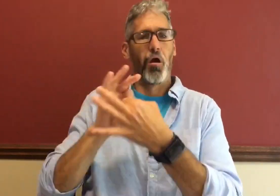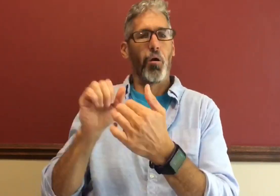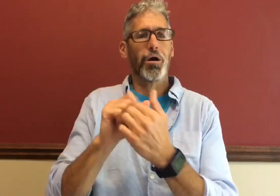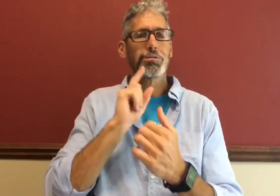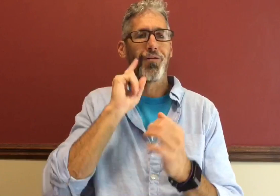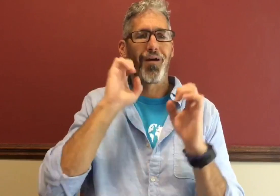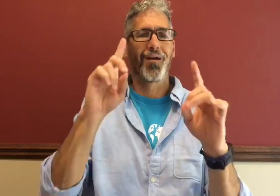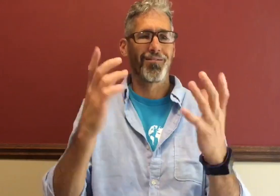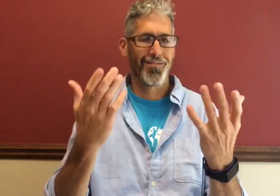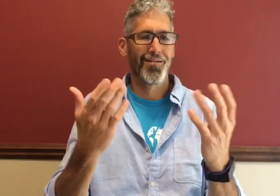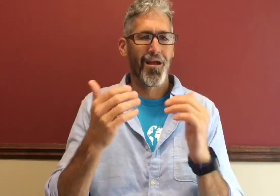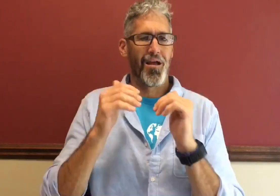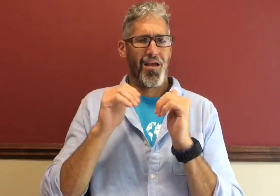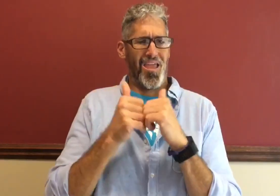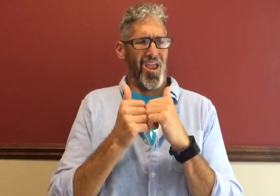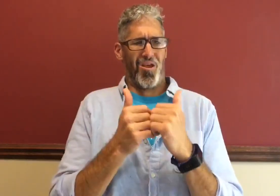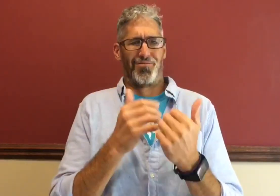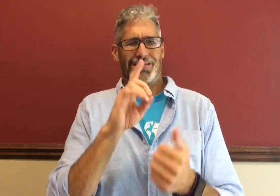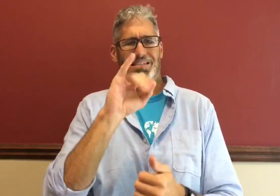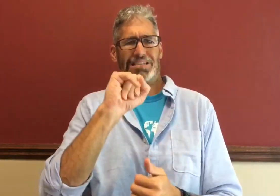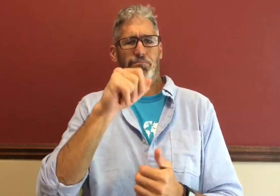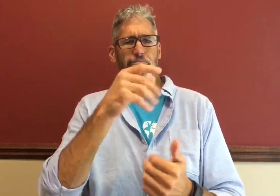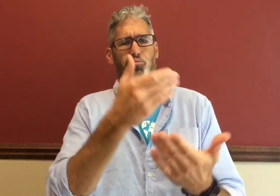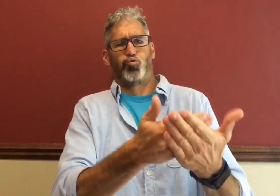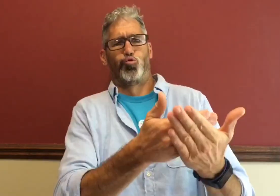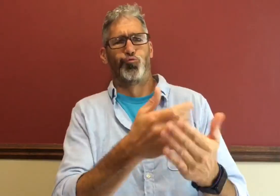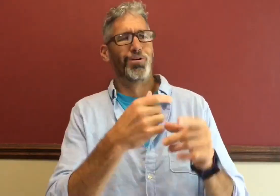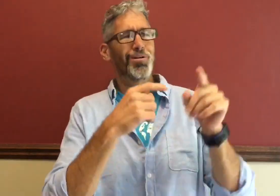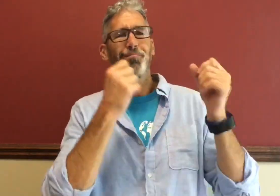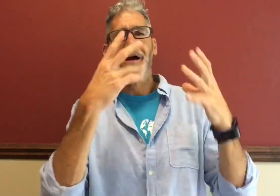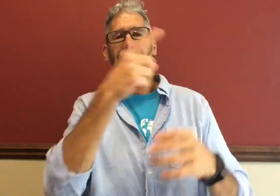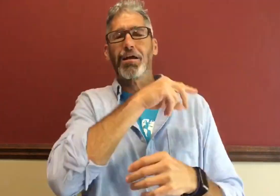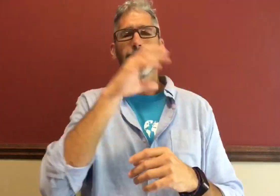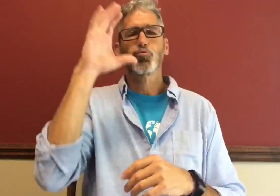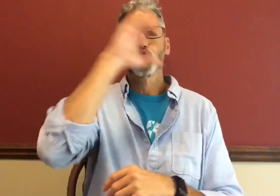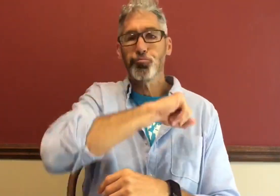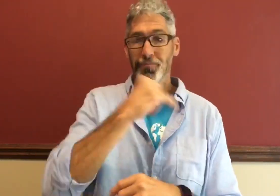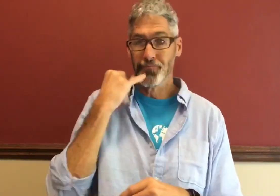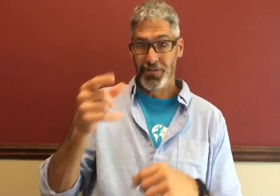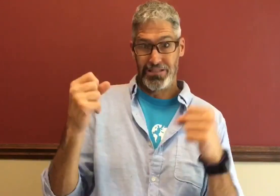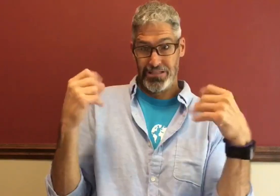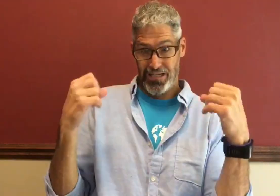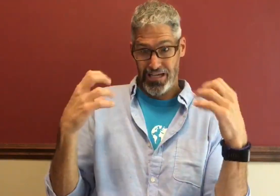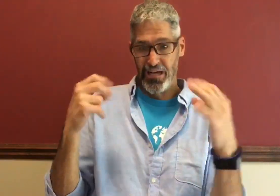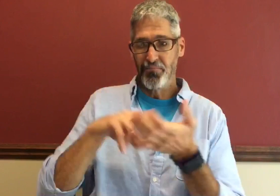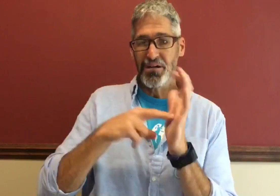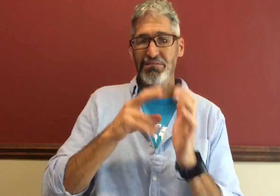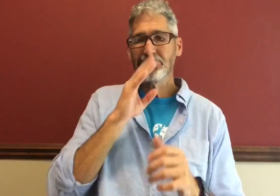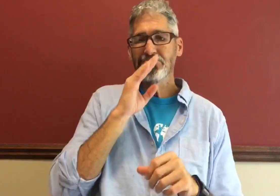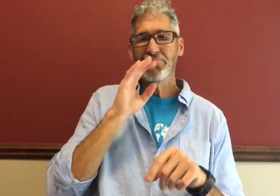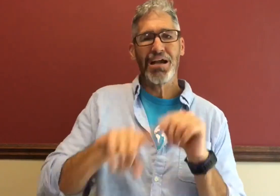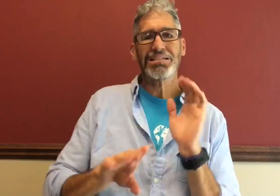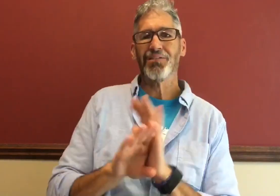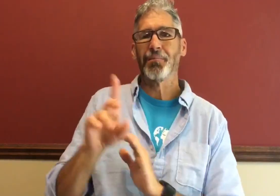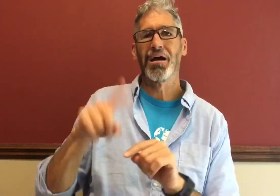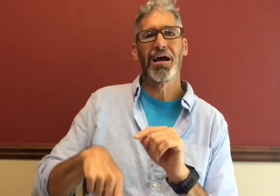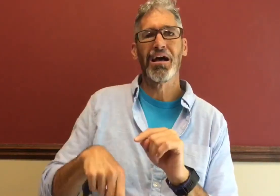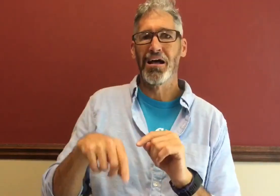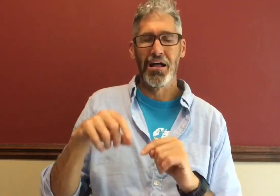regarding deaf education and how to disprove it. Many of them assume that if you use sign language, then speech can't be developed. They